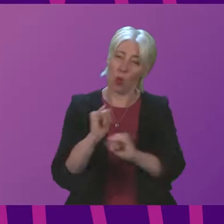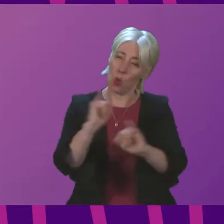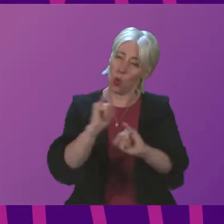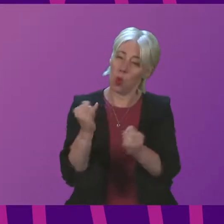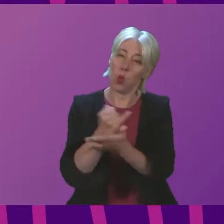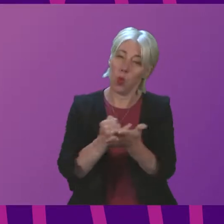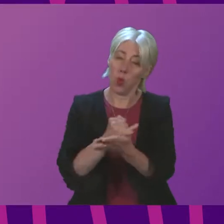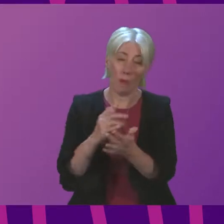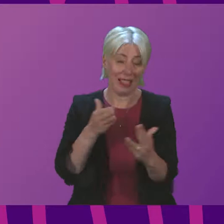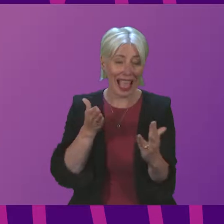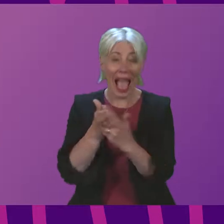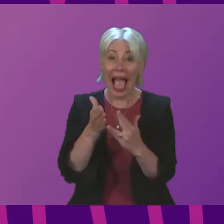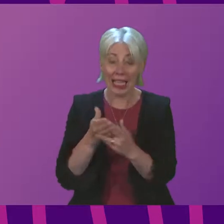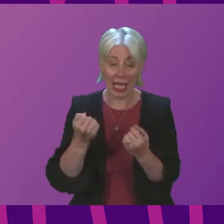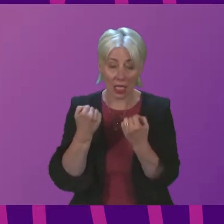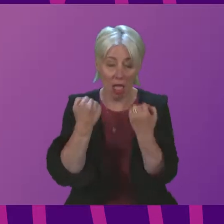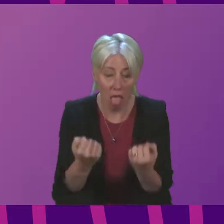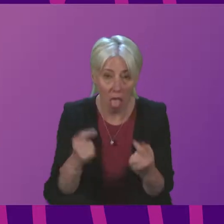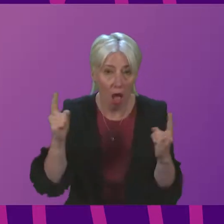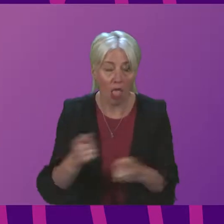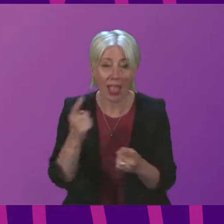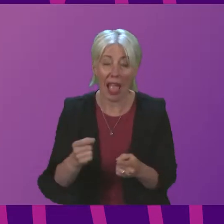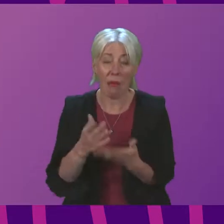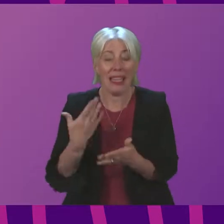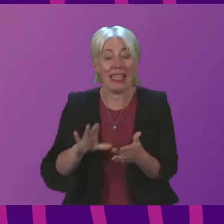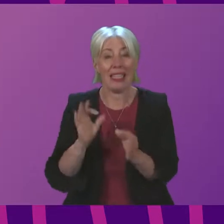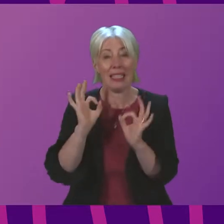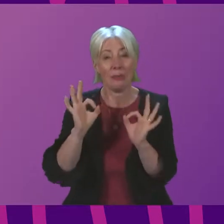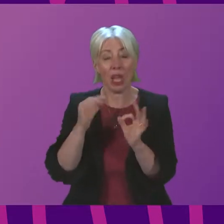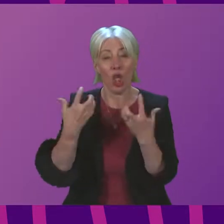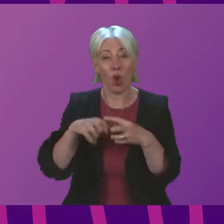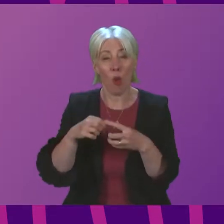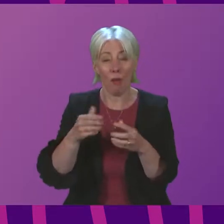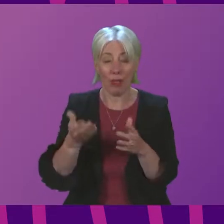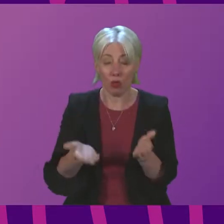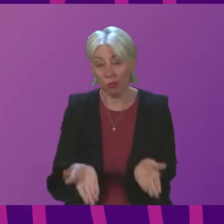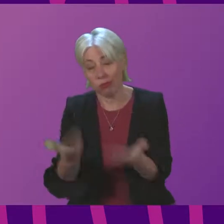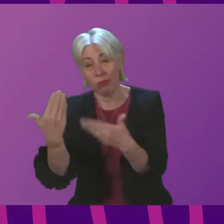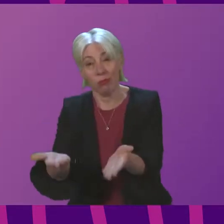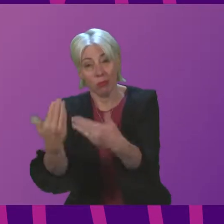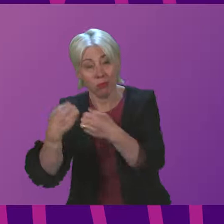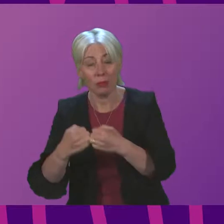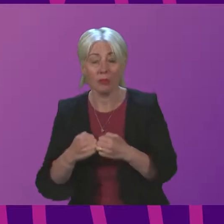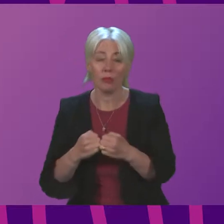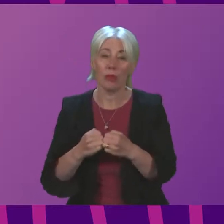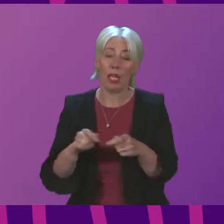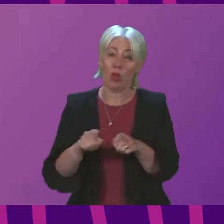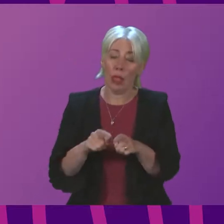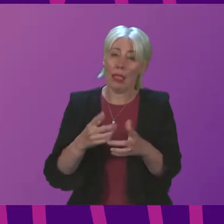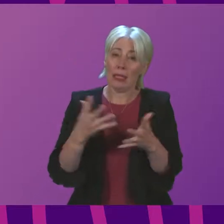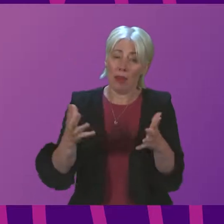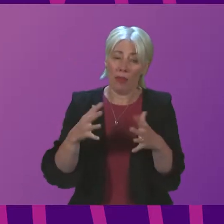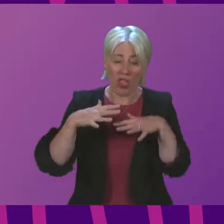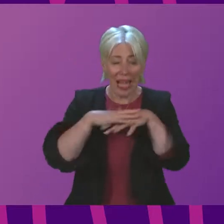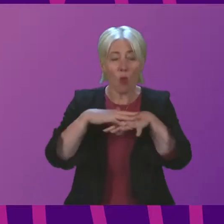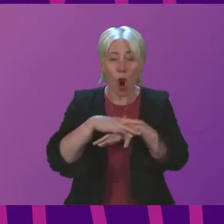hampering access with specialist equipment being required. The power companies are also encountering much more significant damage to